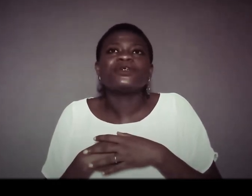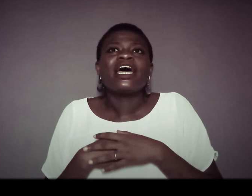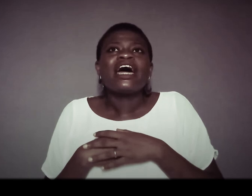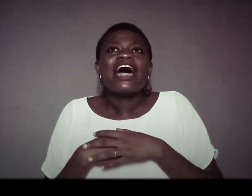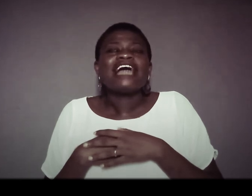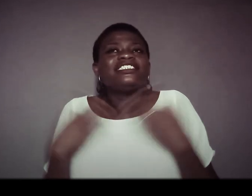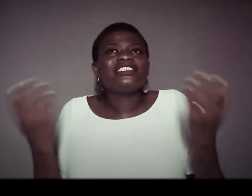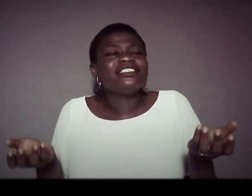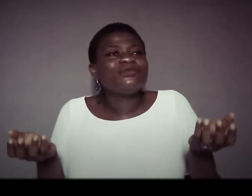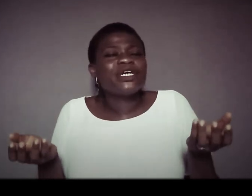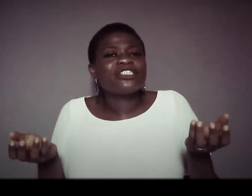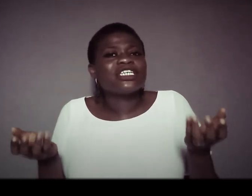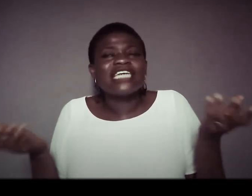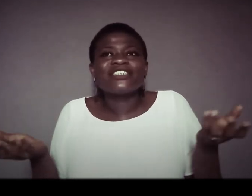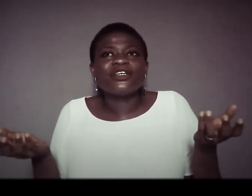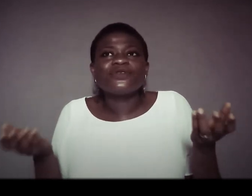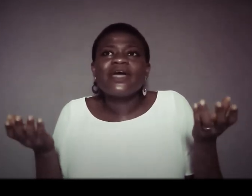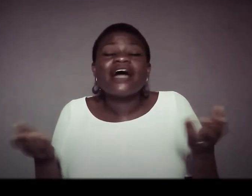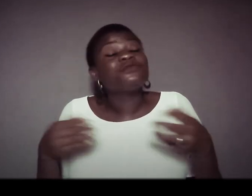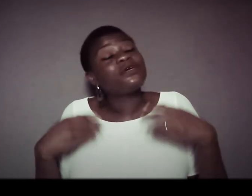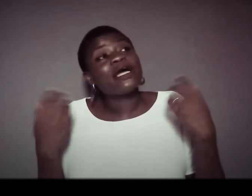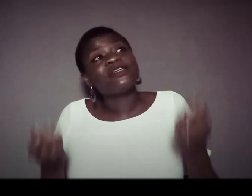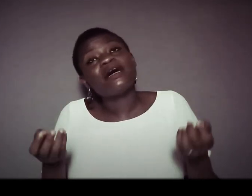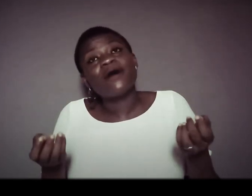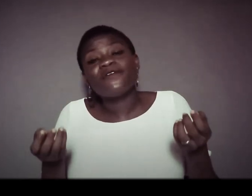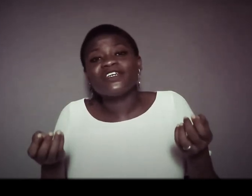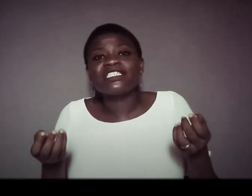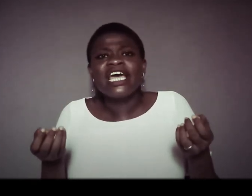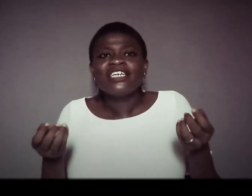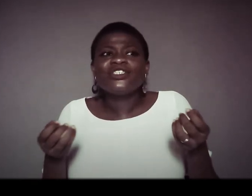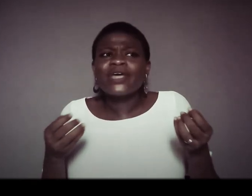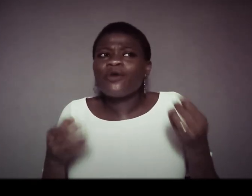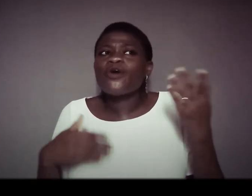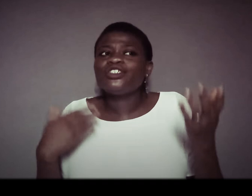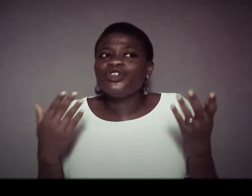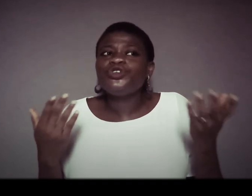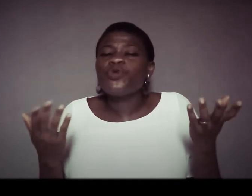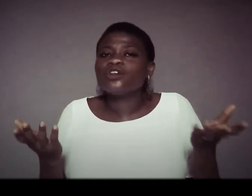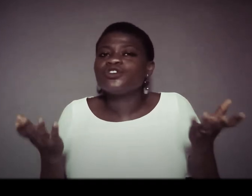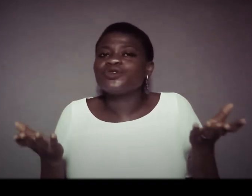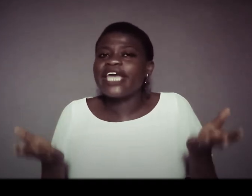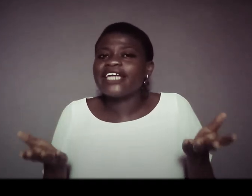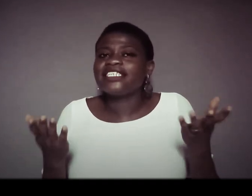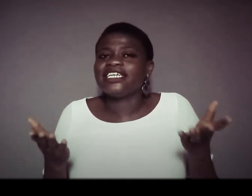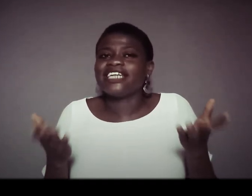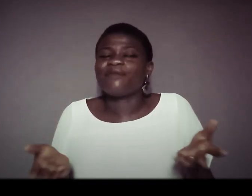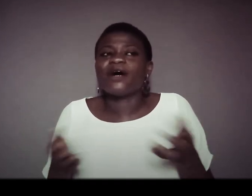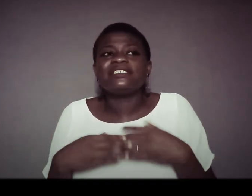and she we got okay she asked us we're obviously it's okay what do you want to get in about we said